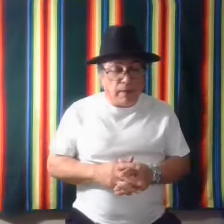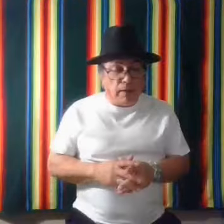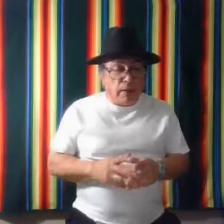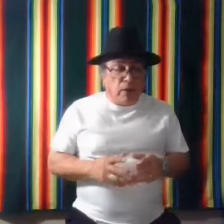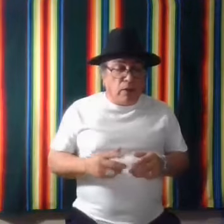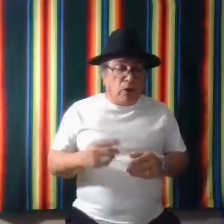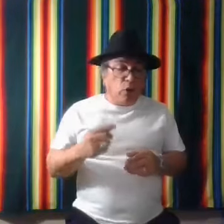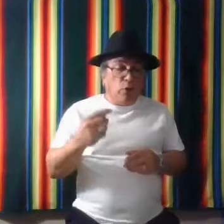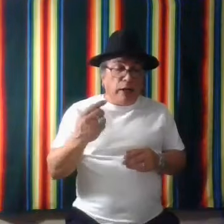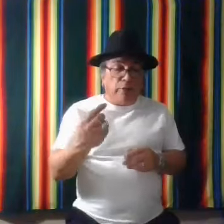Go around.